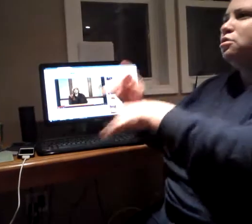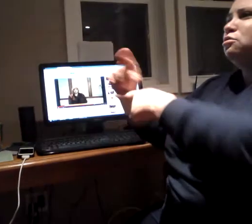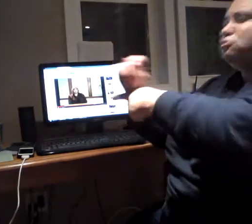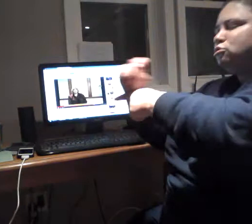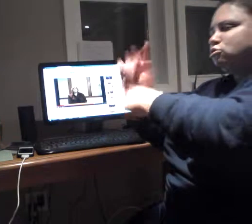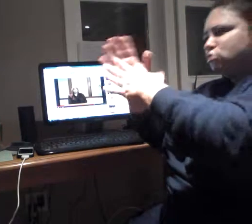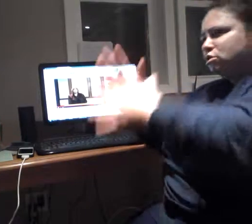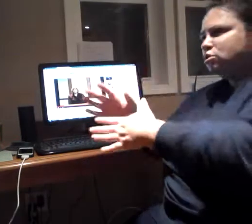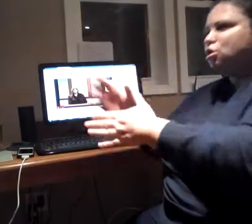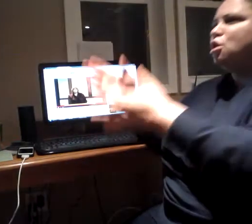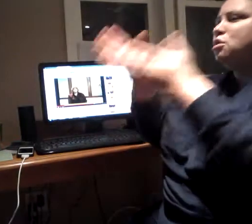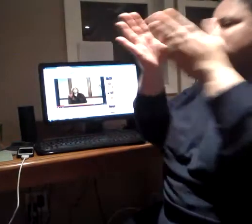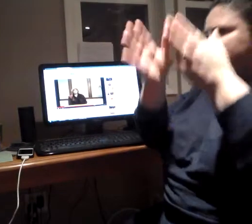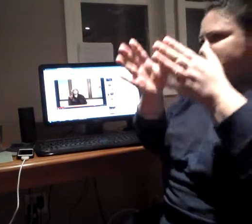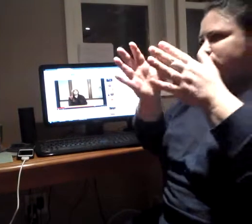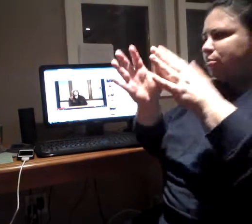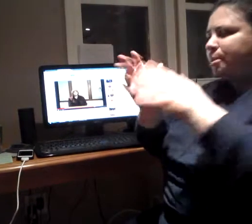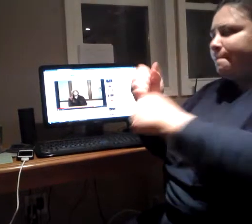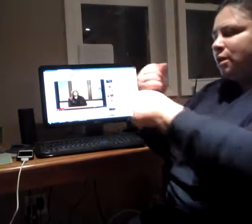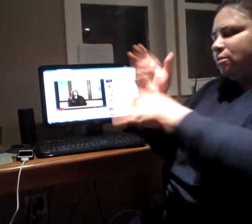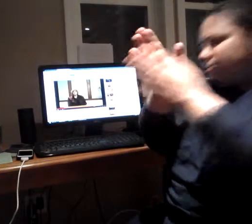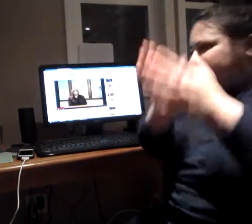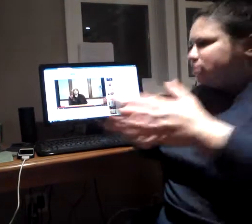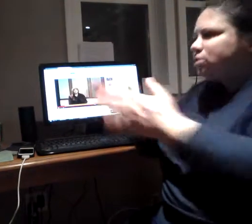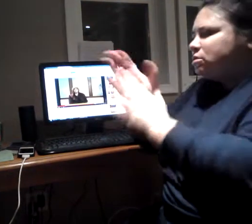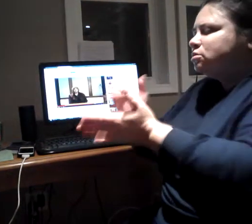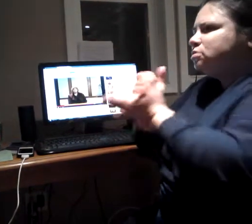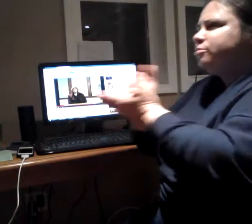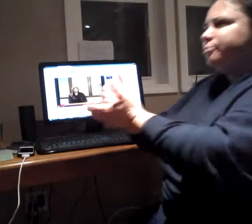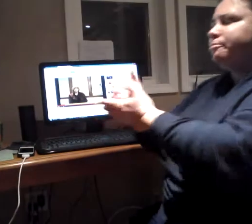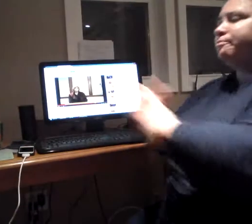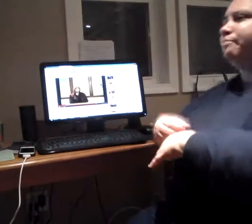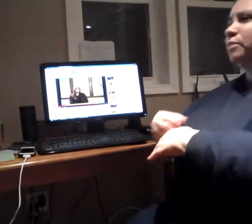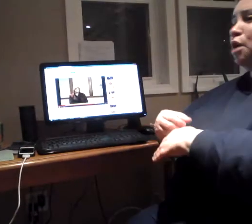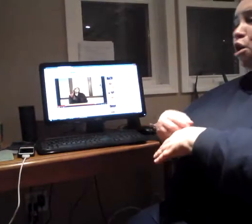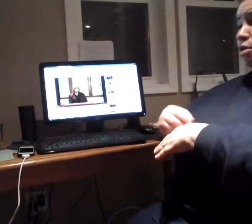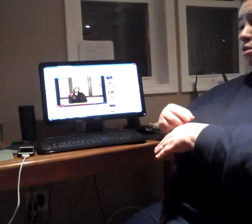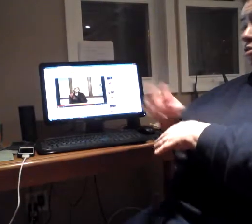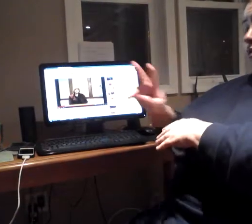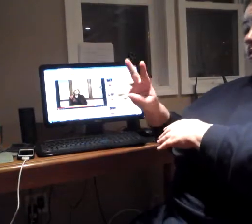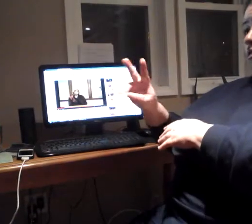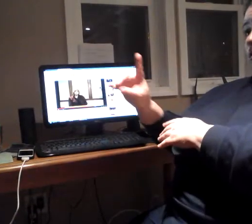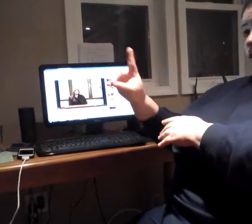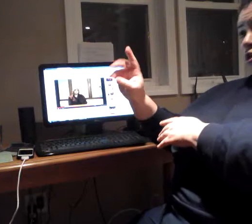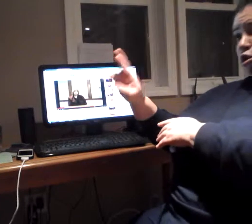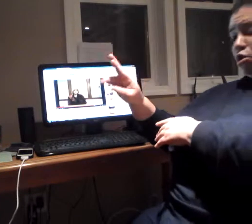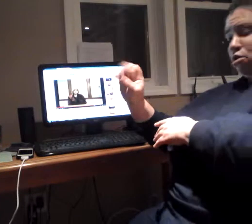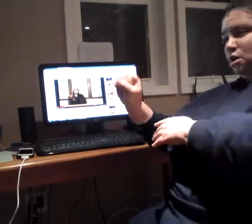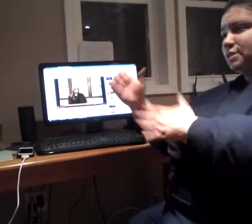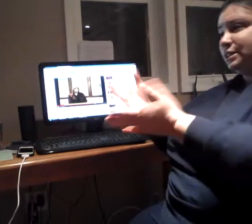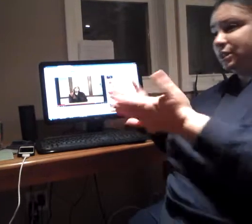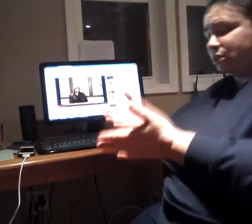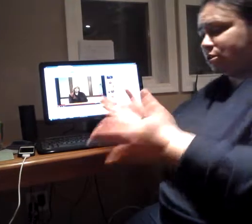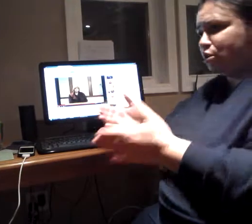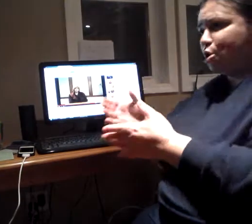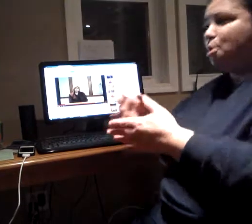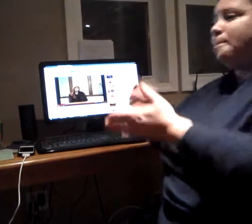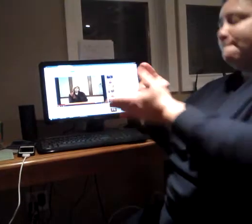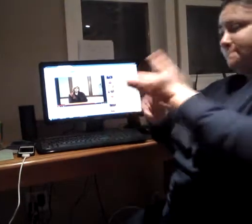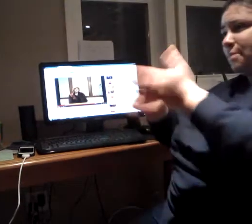so we could again through DRS here we could initially pay for the interpreter for